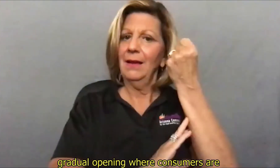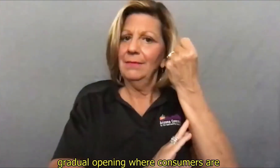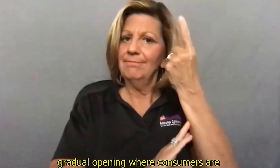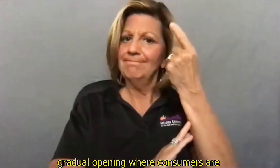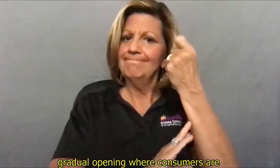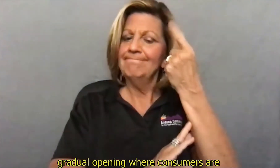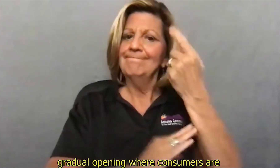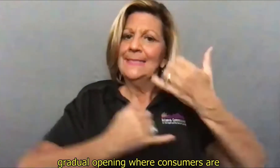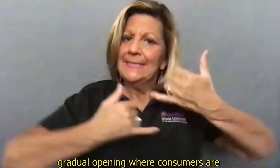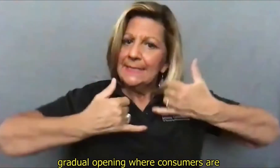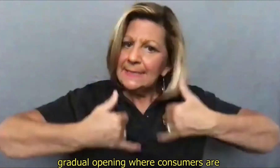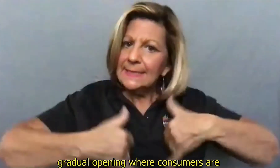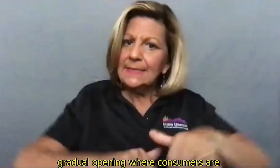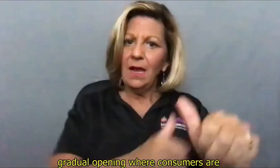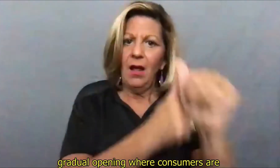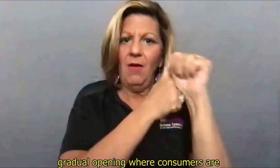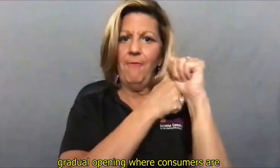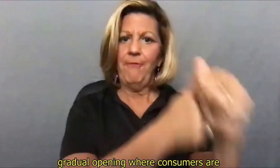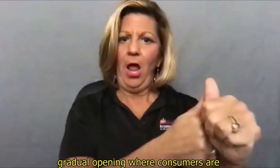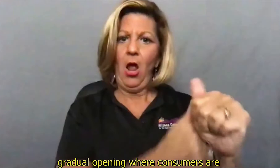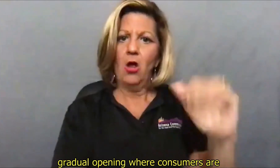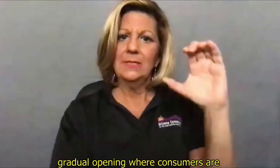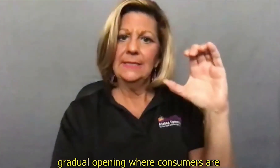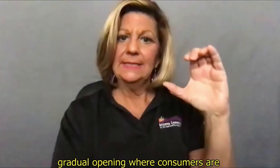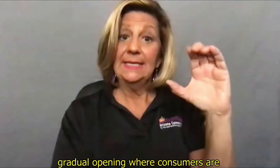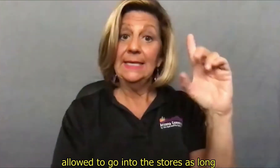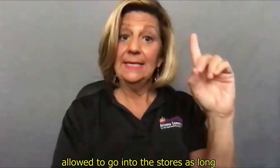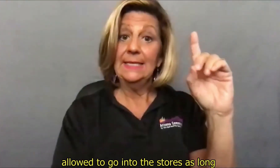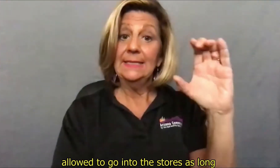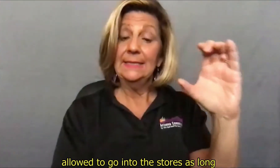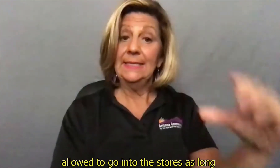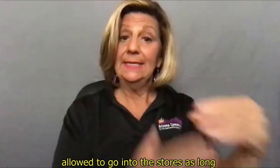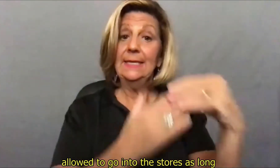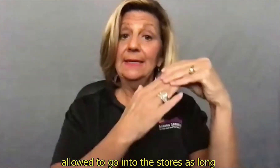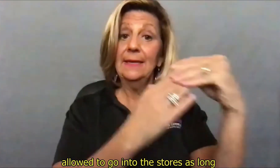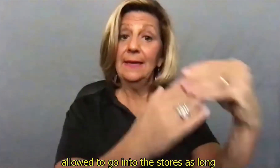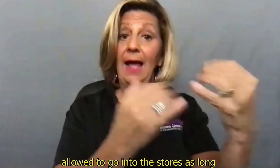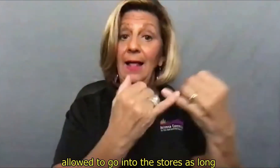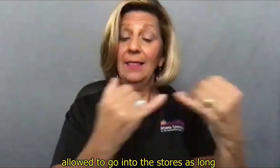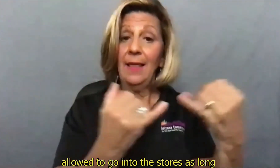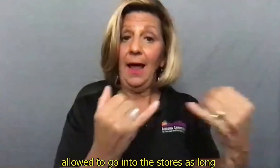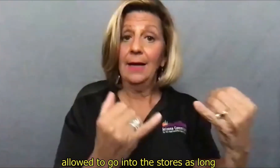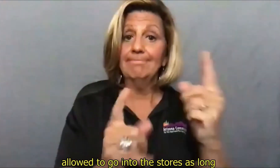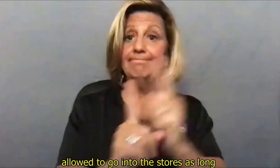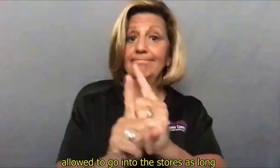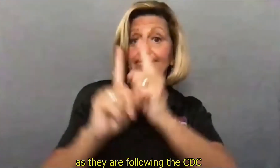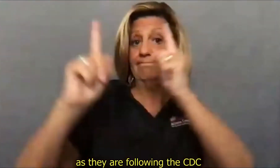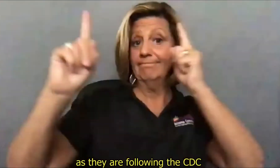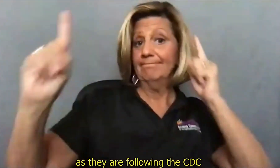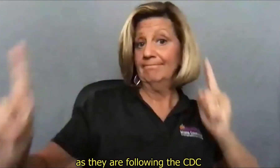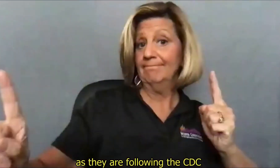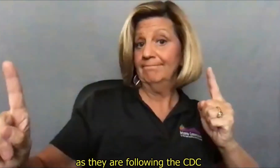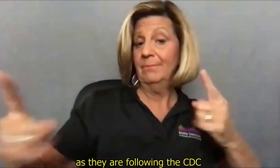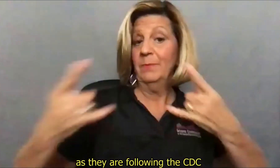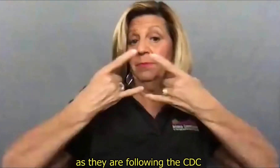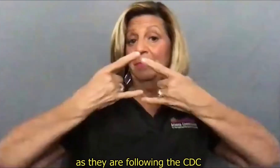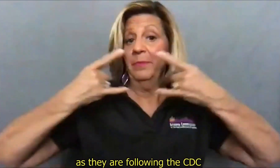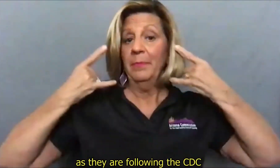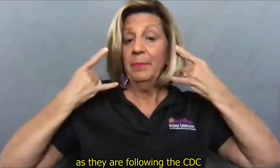where consumers are allowed to go into the stores as long as they are following the CDC guidelines